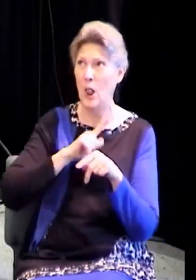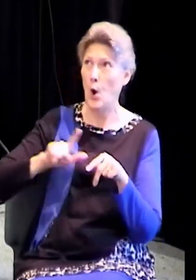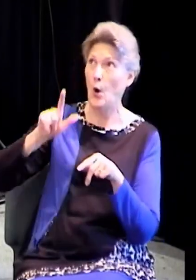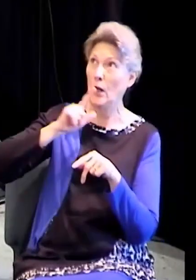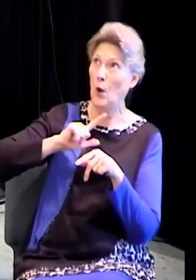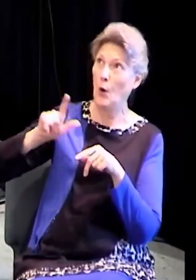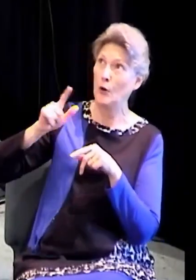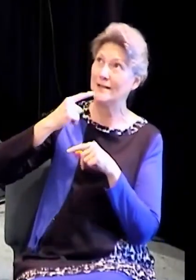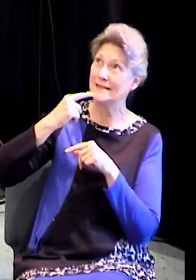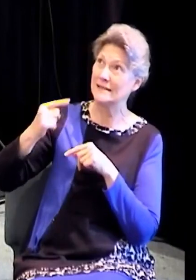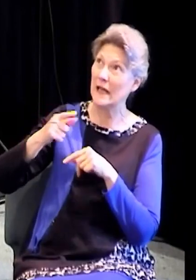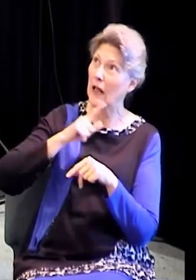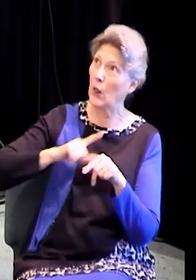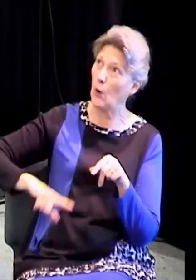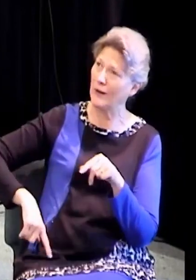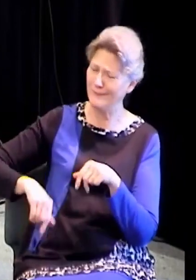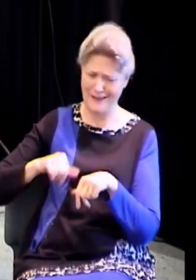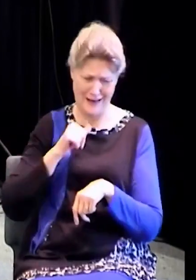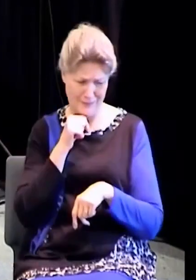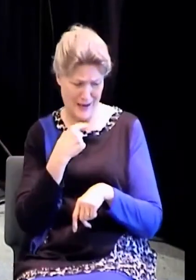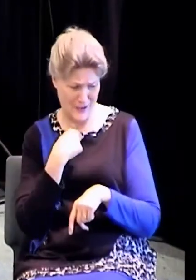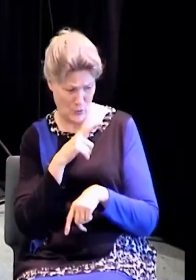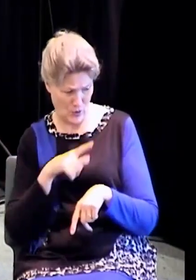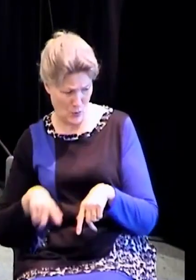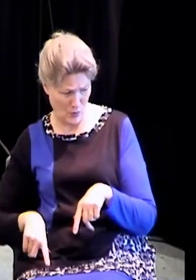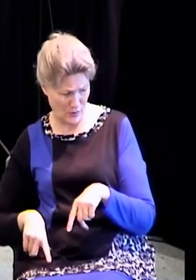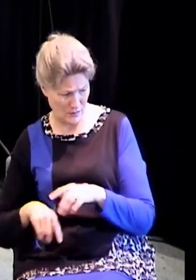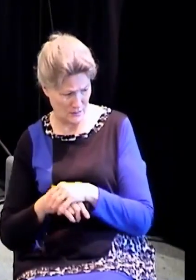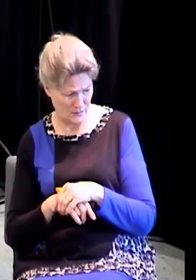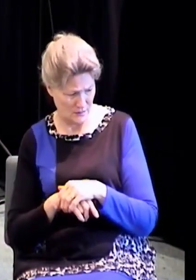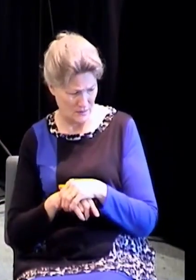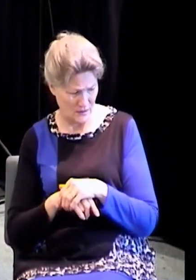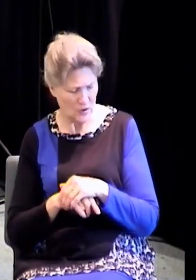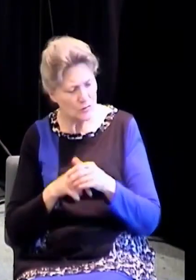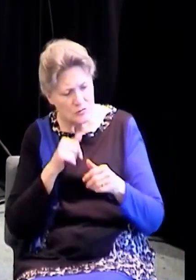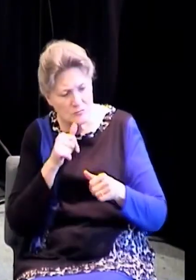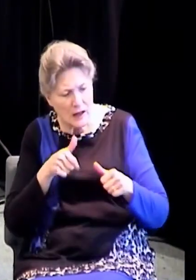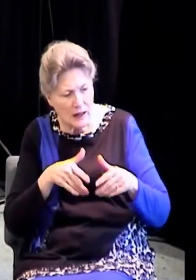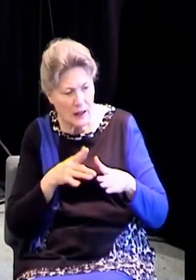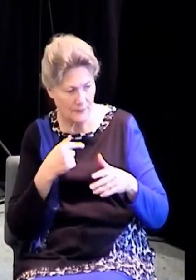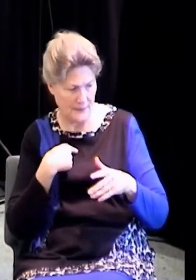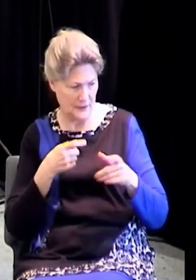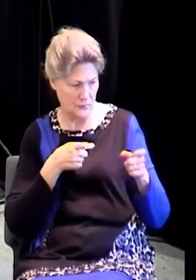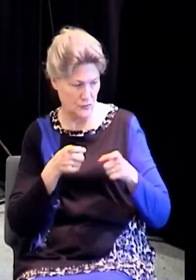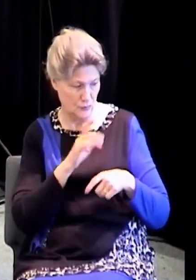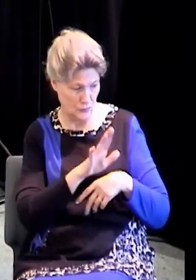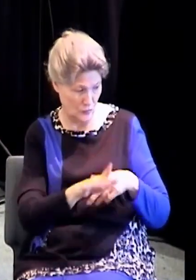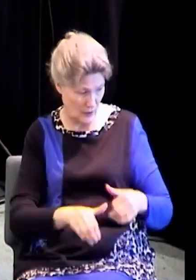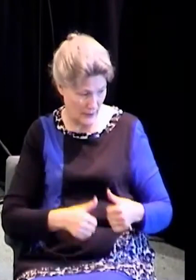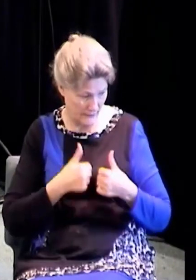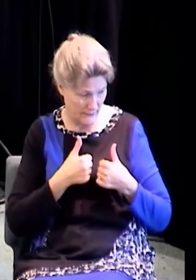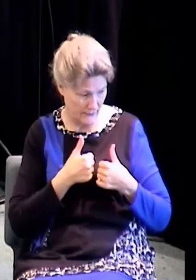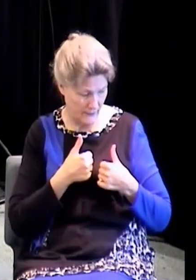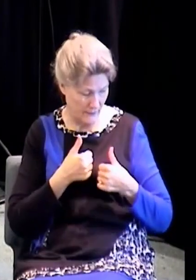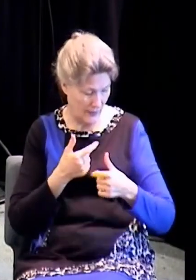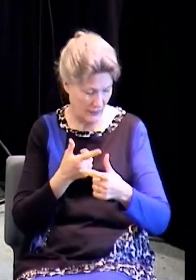saying it, but I'm not your Lord. And he said, there are people that are doing things in the name of Jesus. And he said,